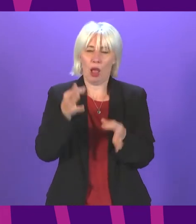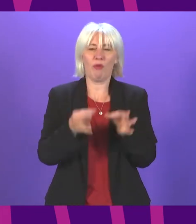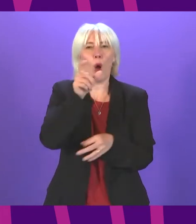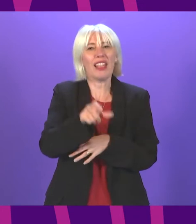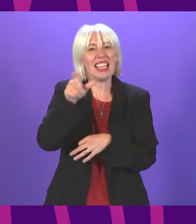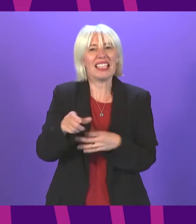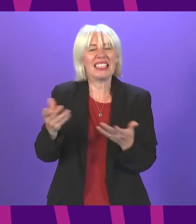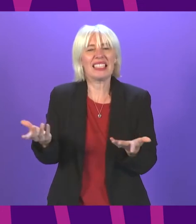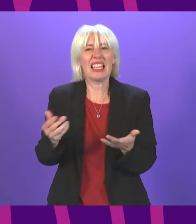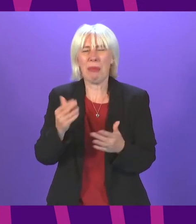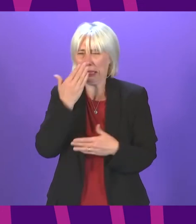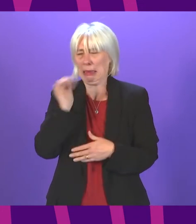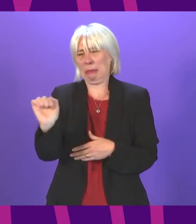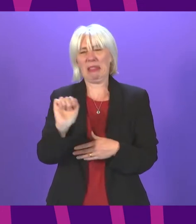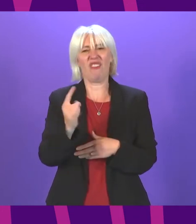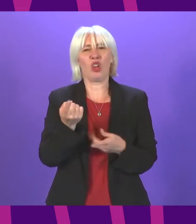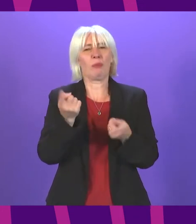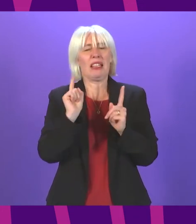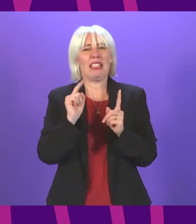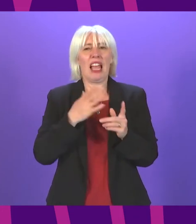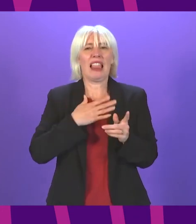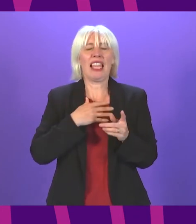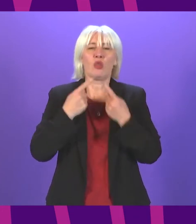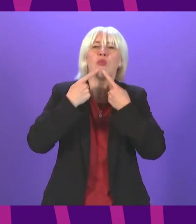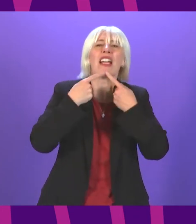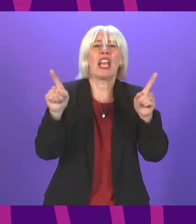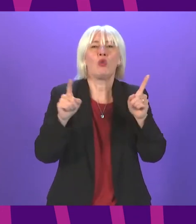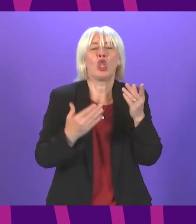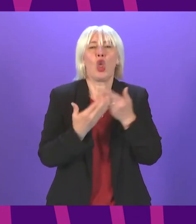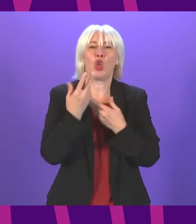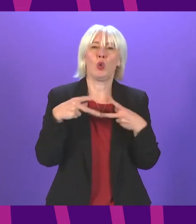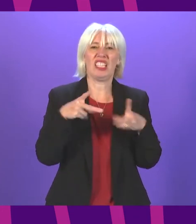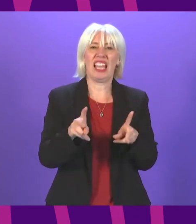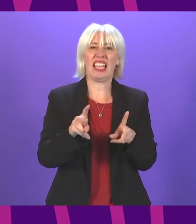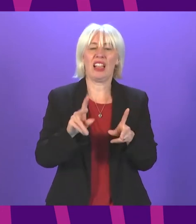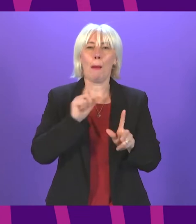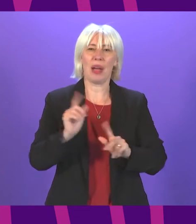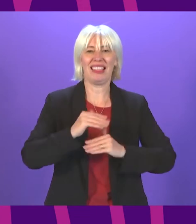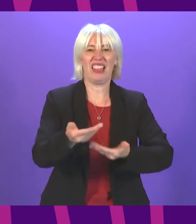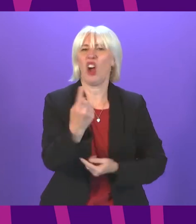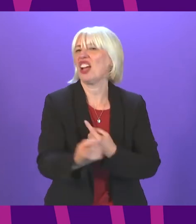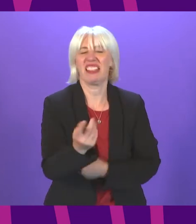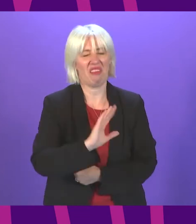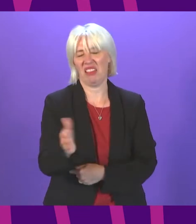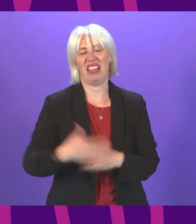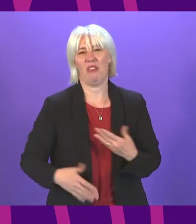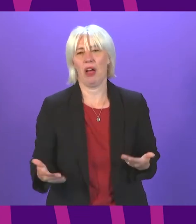And it seems the First Minister likes to announce a new style of politics, but not deliver it herself. So I will give away. First Minister.